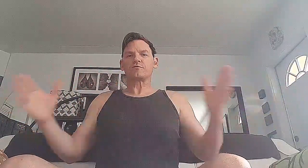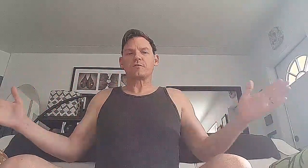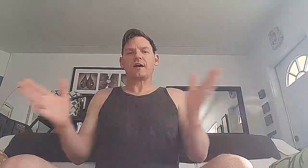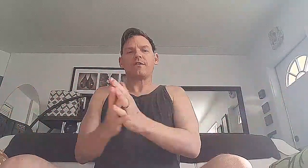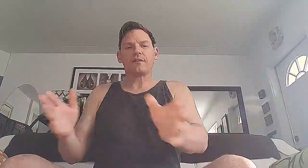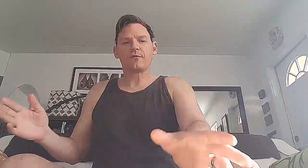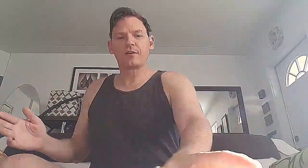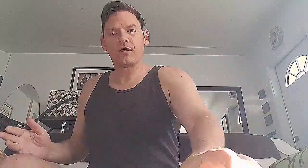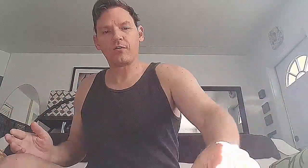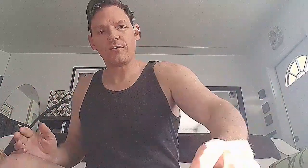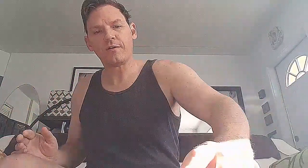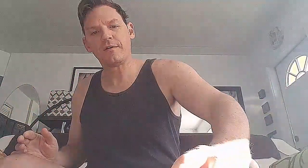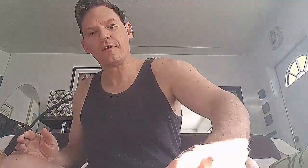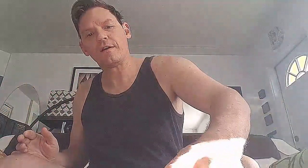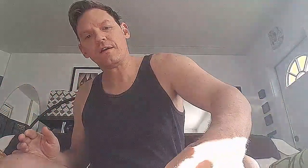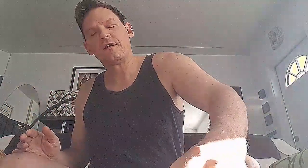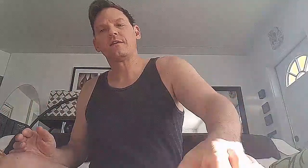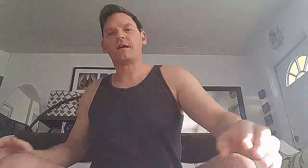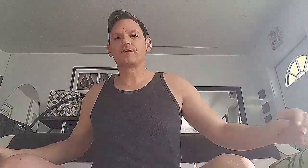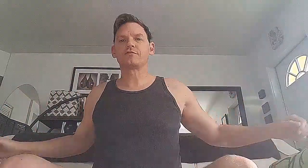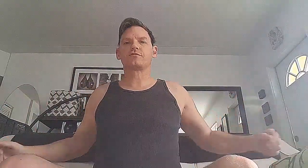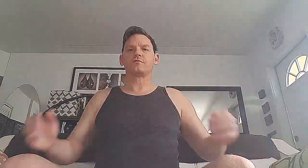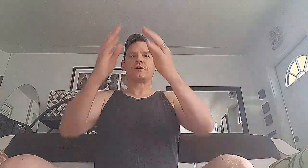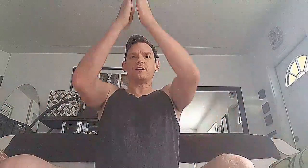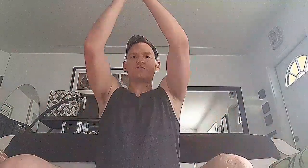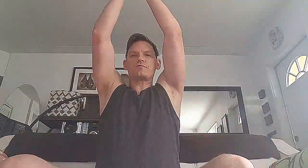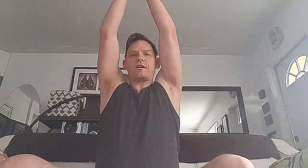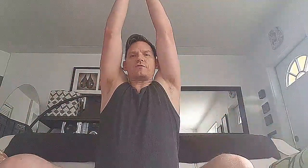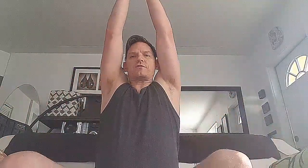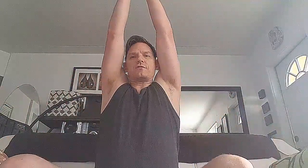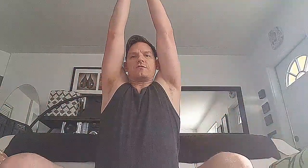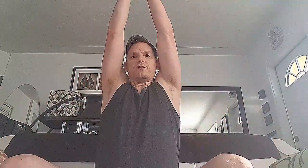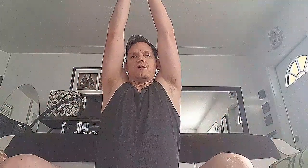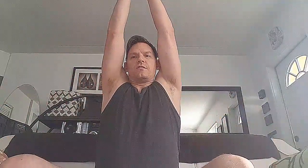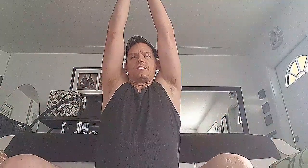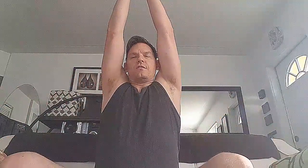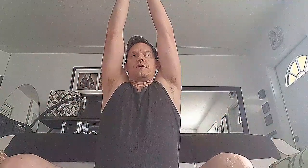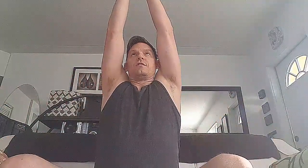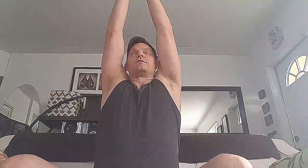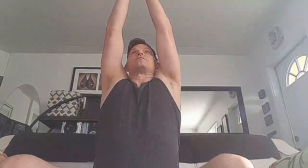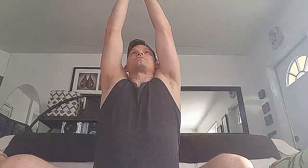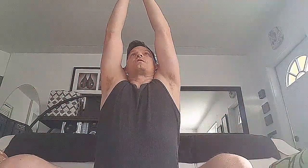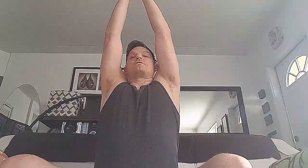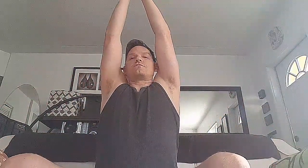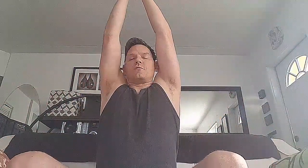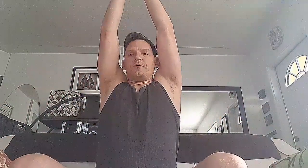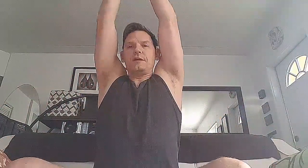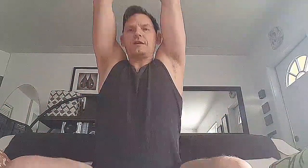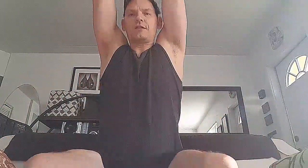this one out. There we go. Now let's just do a nice stretch. Just stretch. Do a peak.